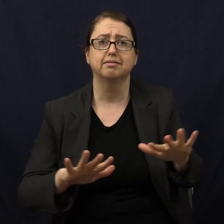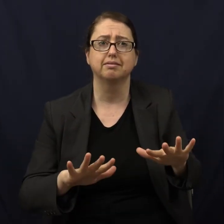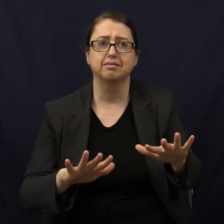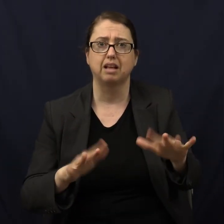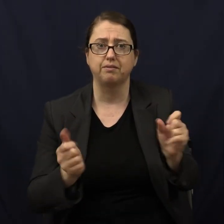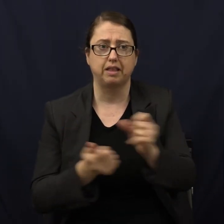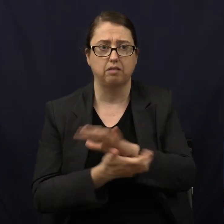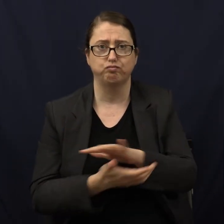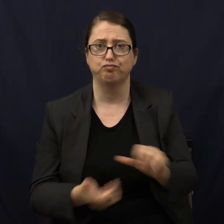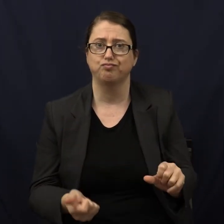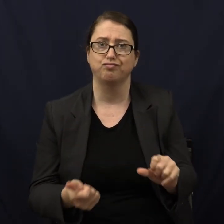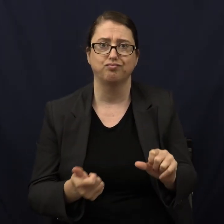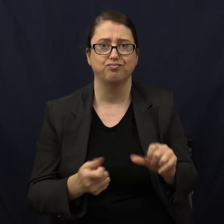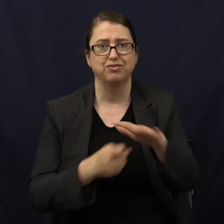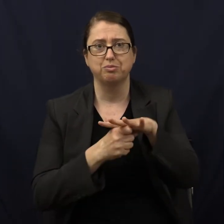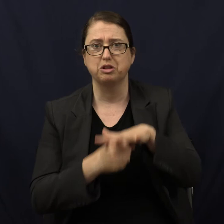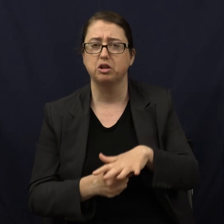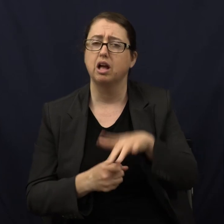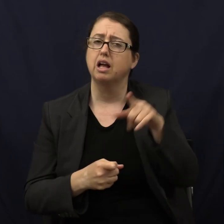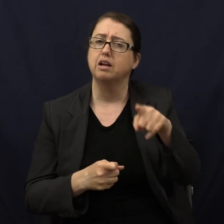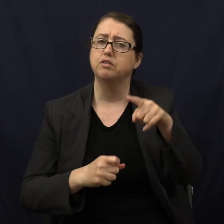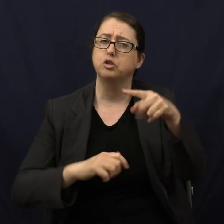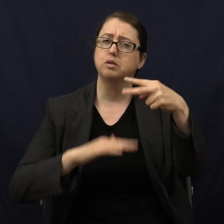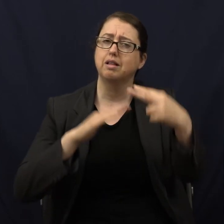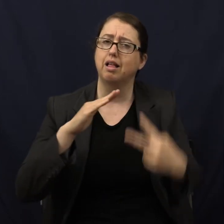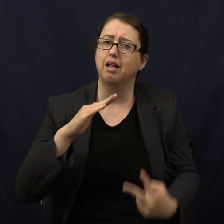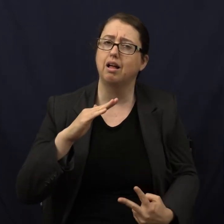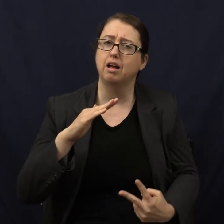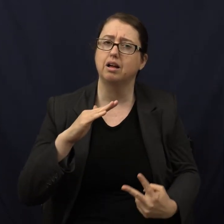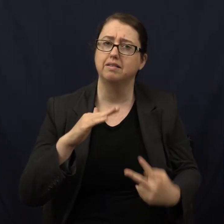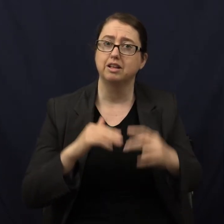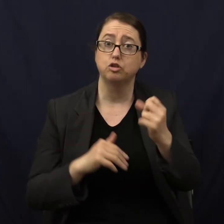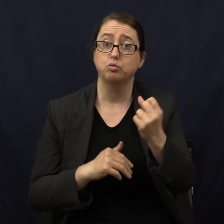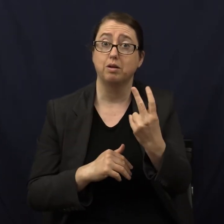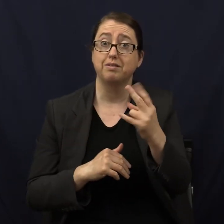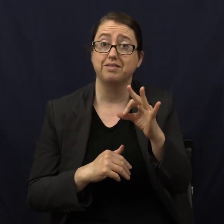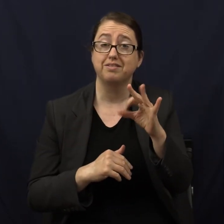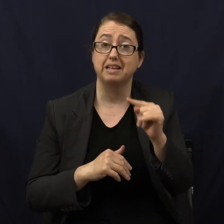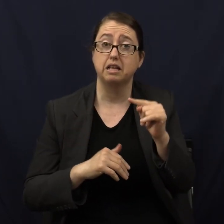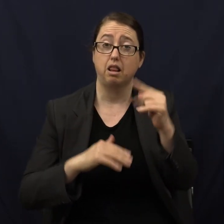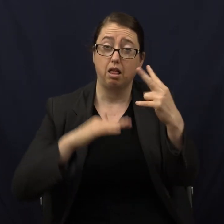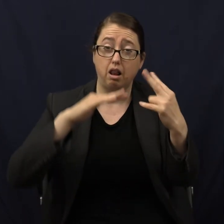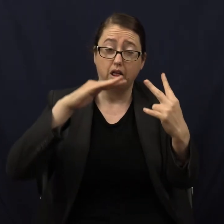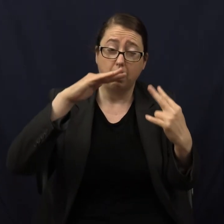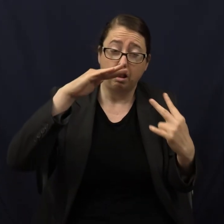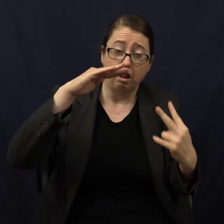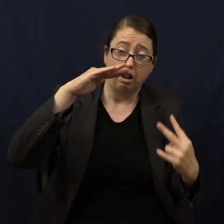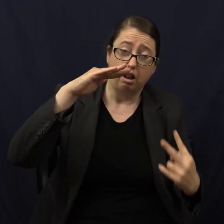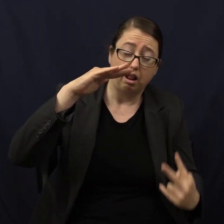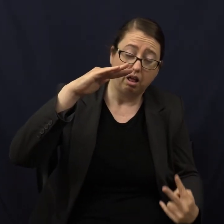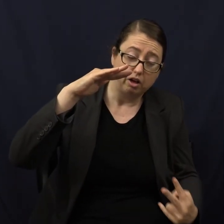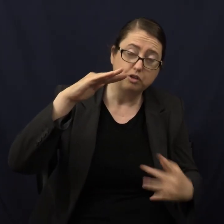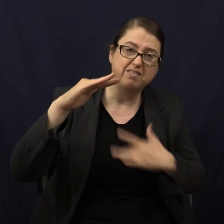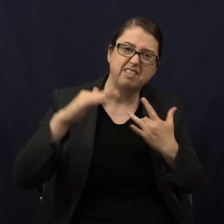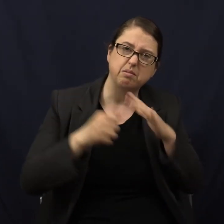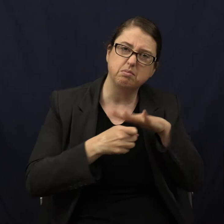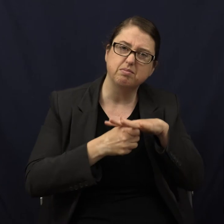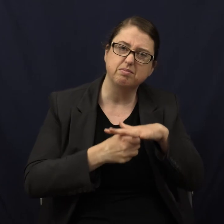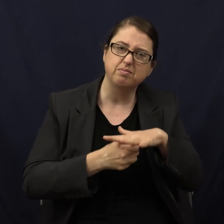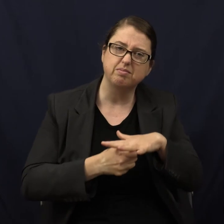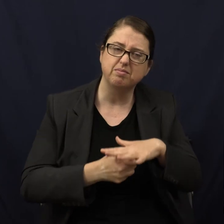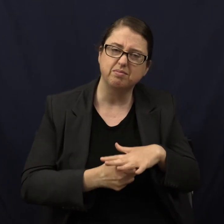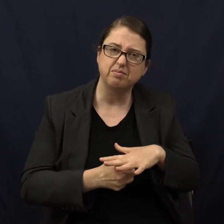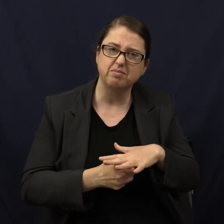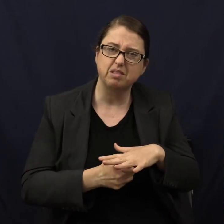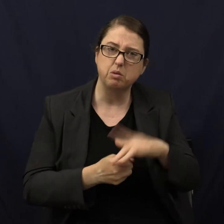It's pulverized, right? All that pressure. You ever dive like even 12 feet in a swimming pool? What do you feel? Pressure. That's right. You'd feel a lot